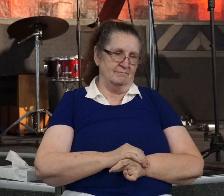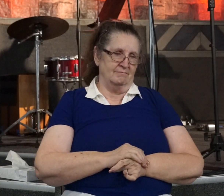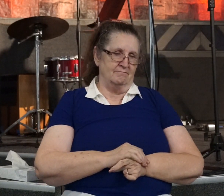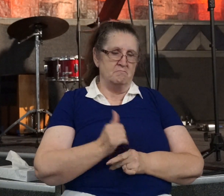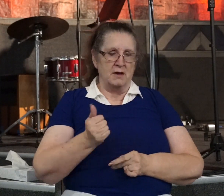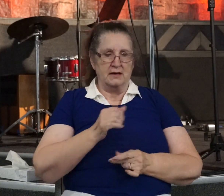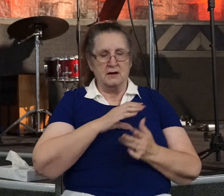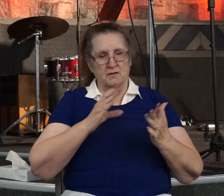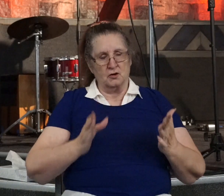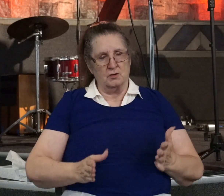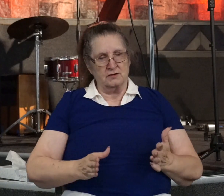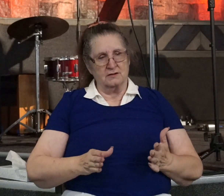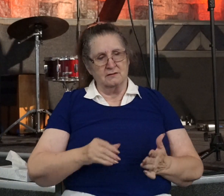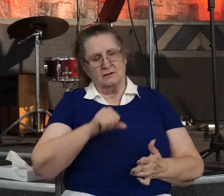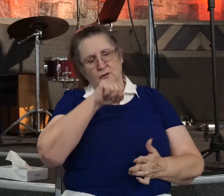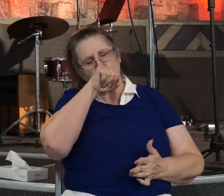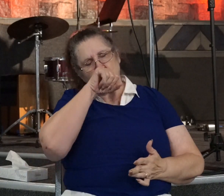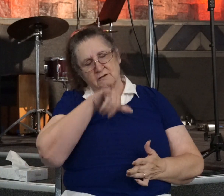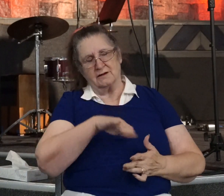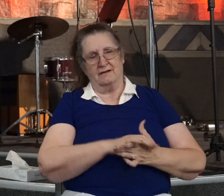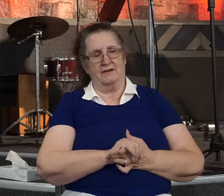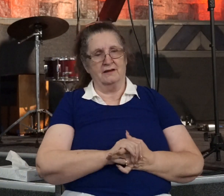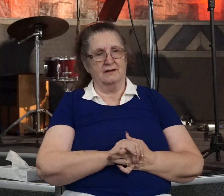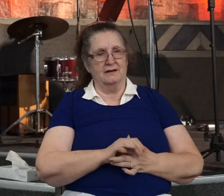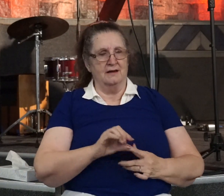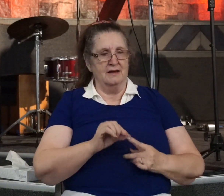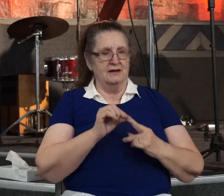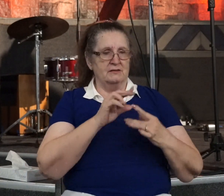I love that, and it has a special place in my heart.